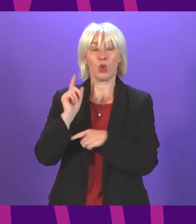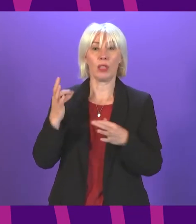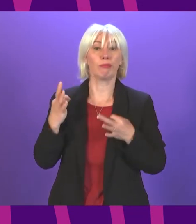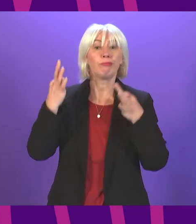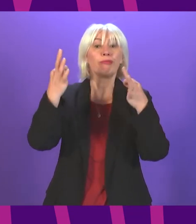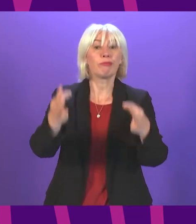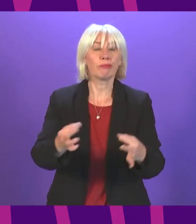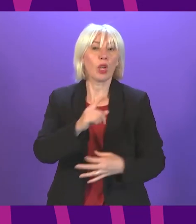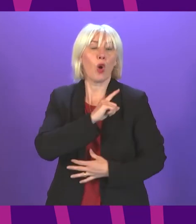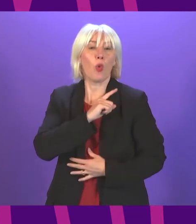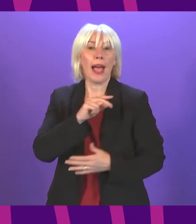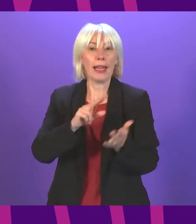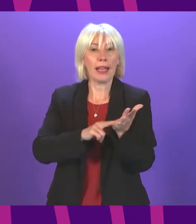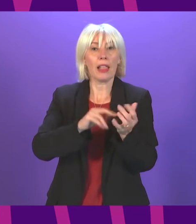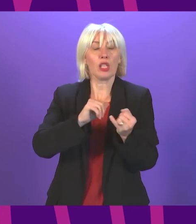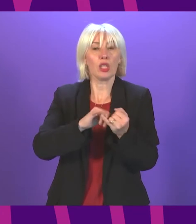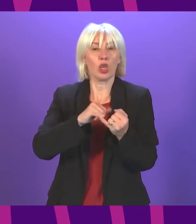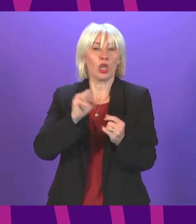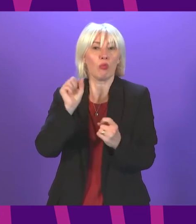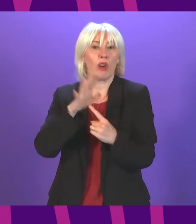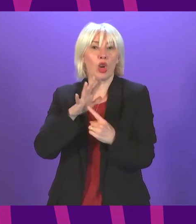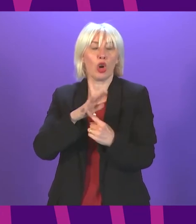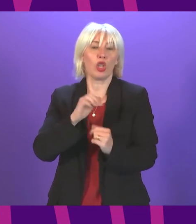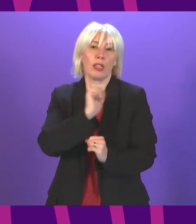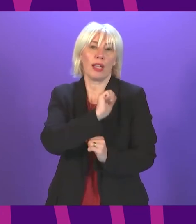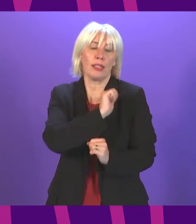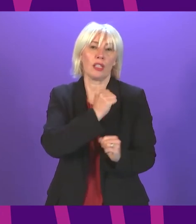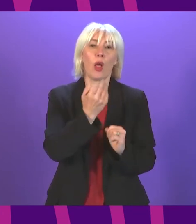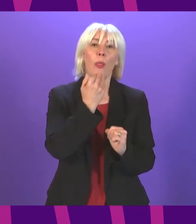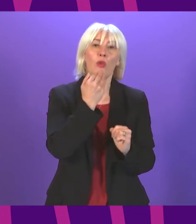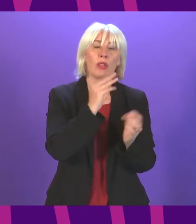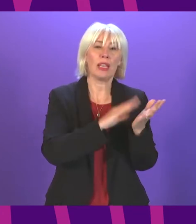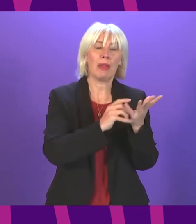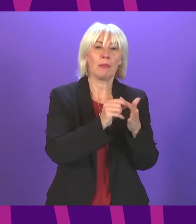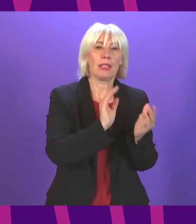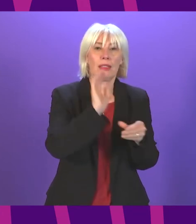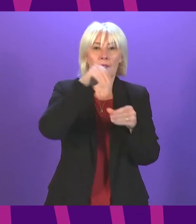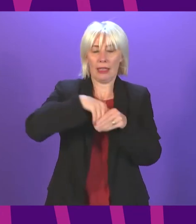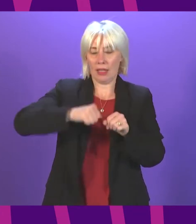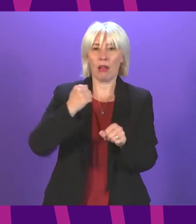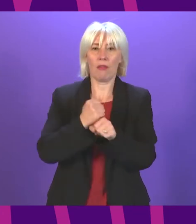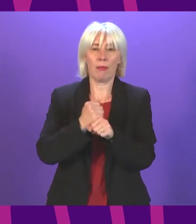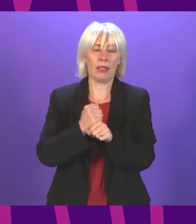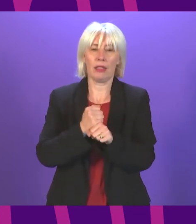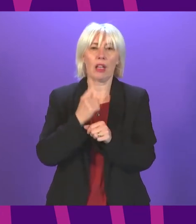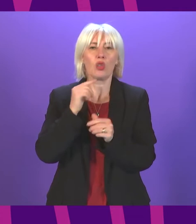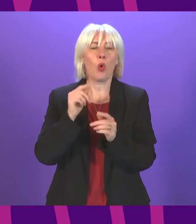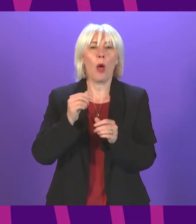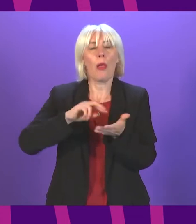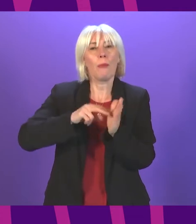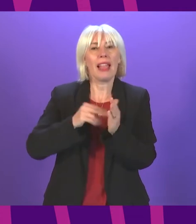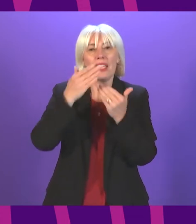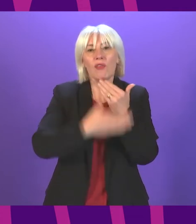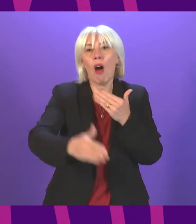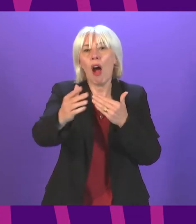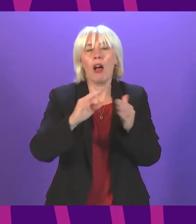because Nicola Sturgeon prioritised taking Green MSPs into her Government over outlining her plans for the year